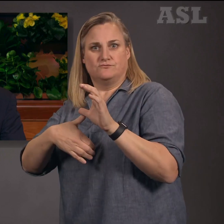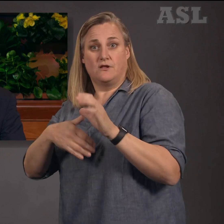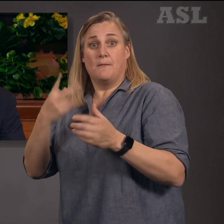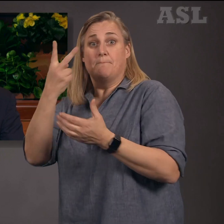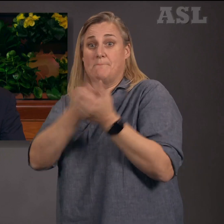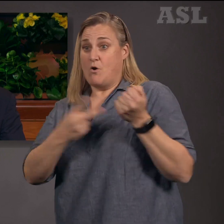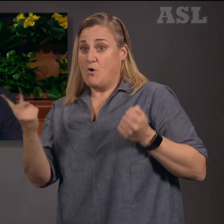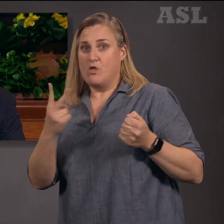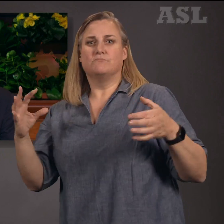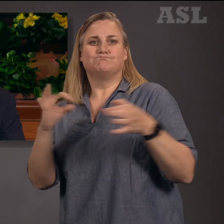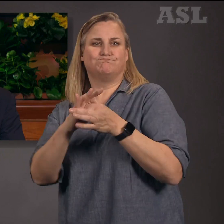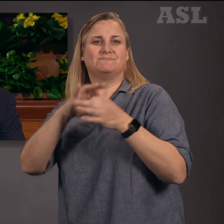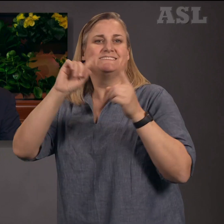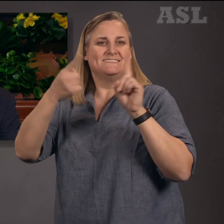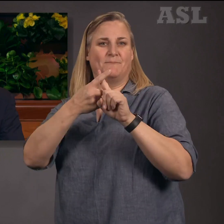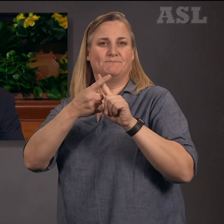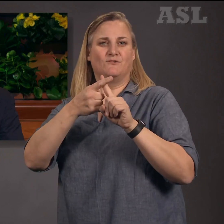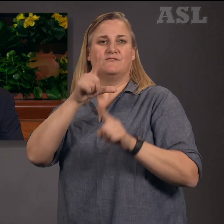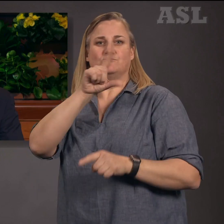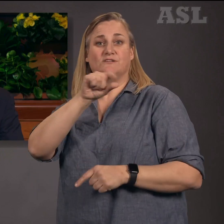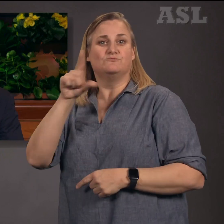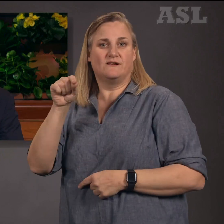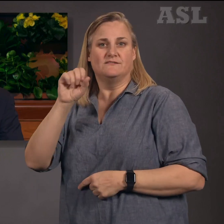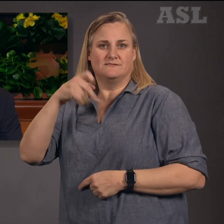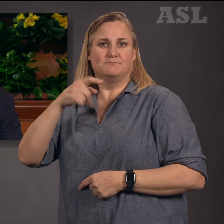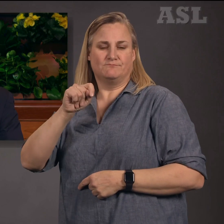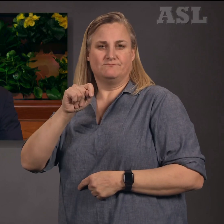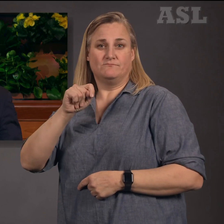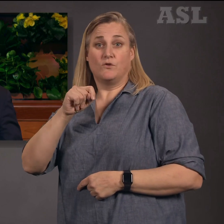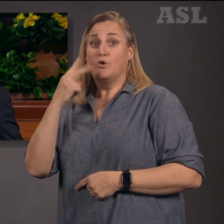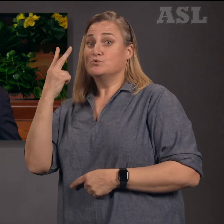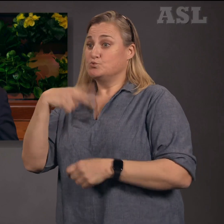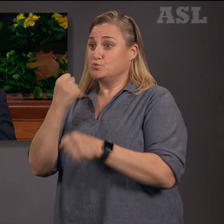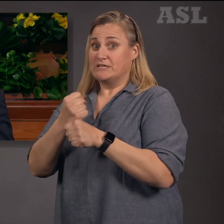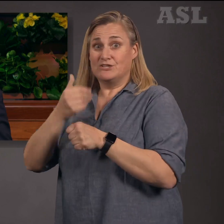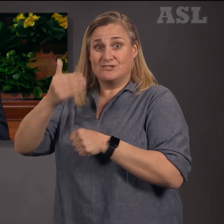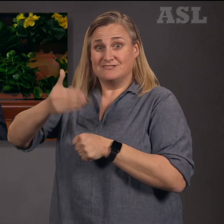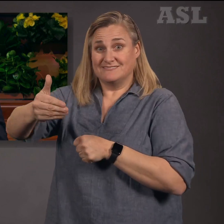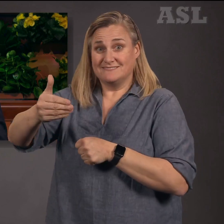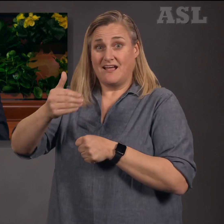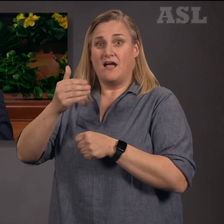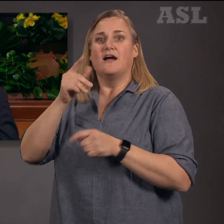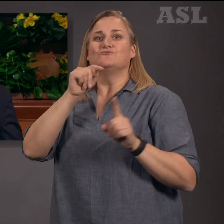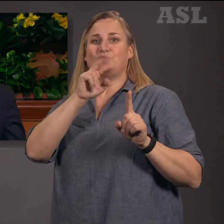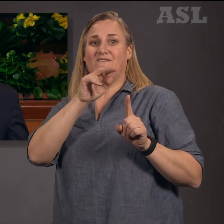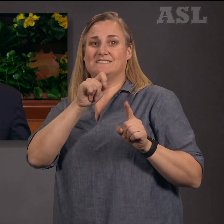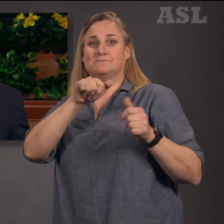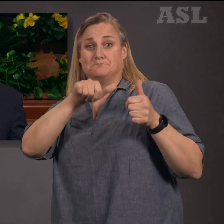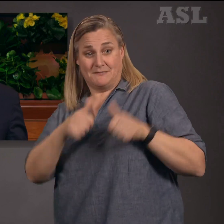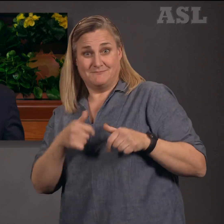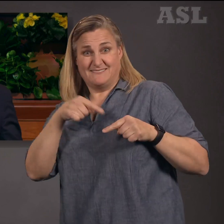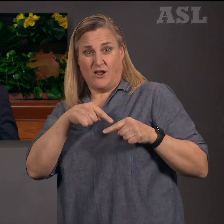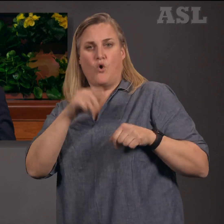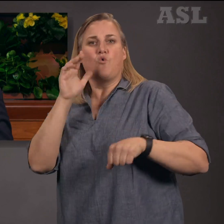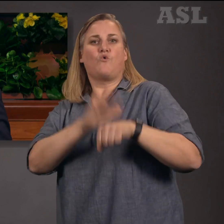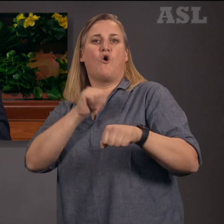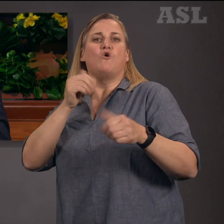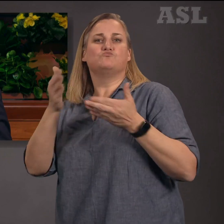They were sealed in the temple in September 2020. About two years after his baptism, Travis was called to serve in the bishopric.